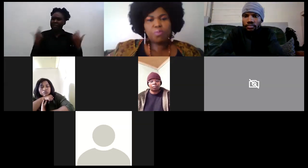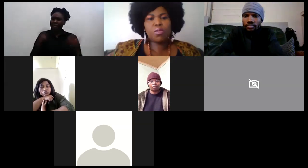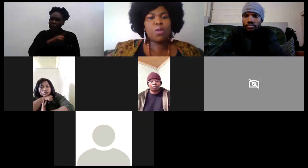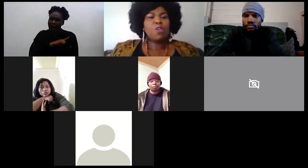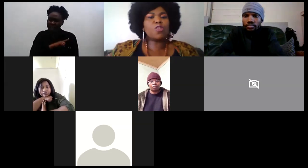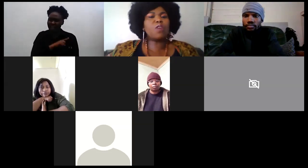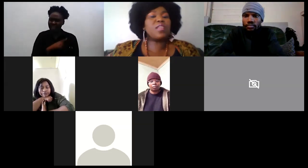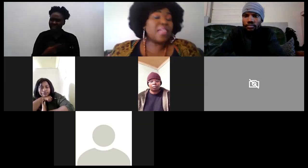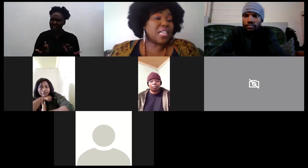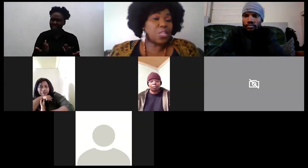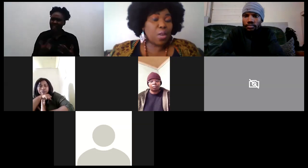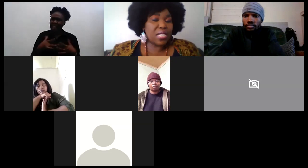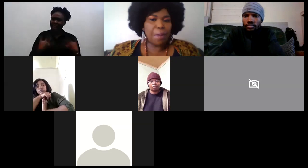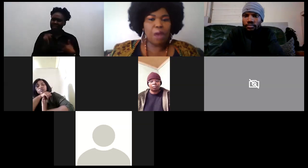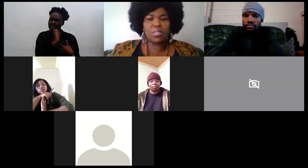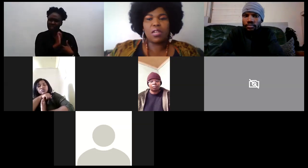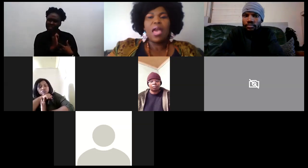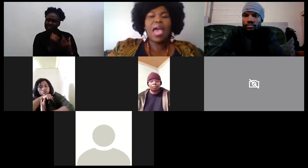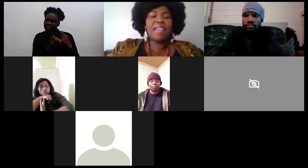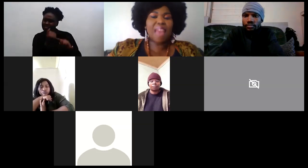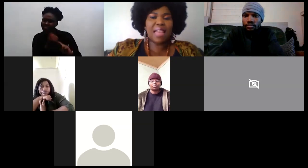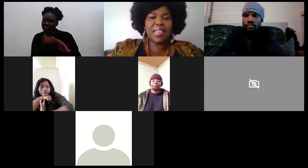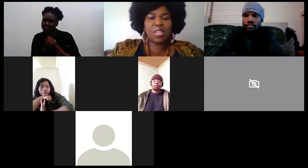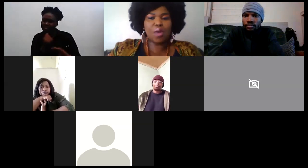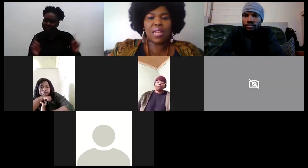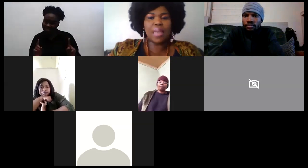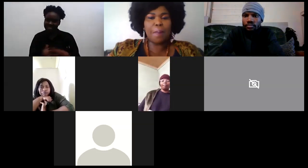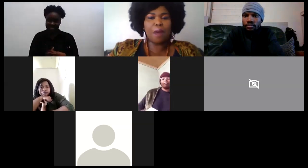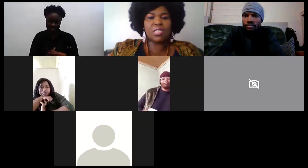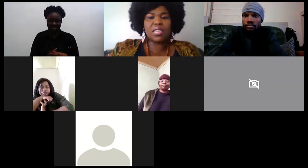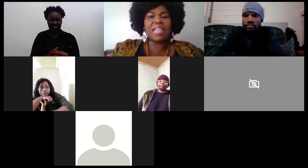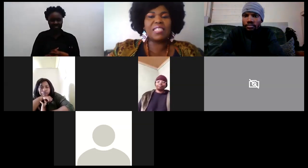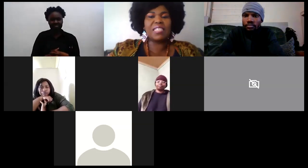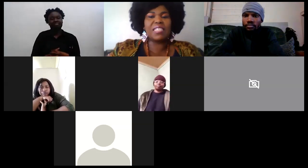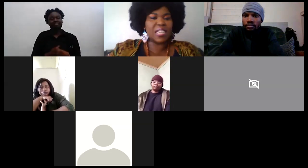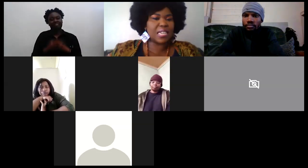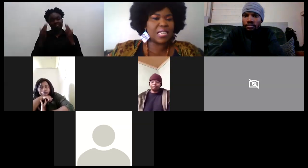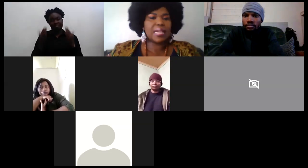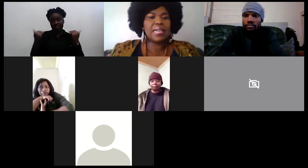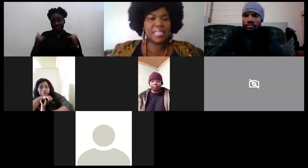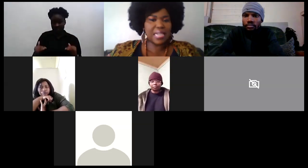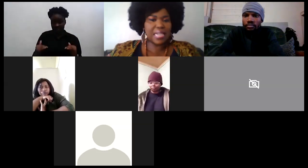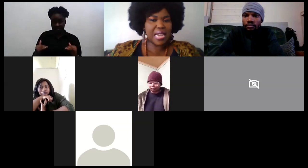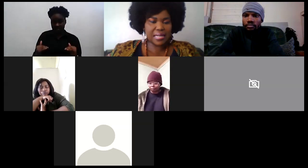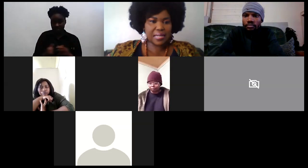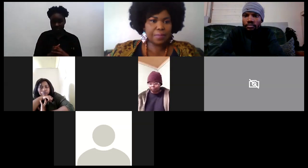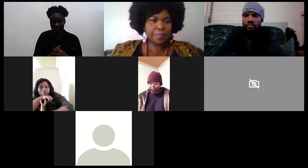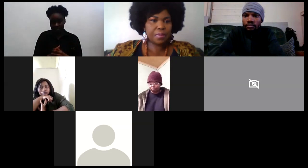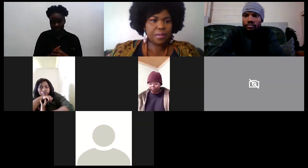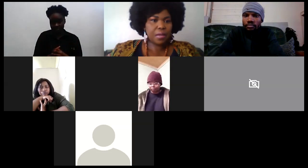so that that is what it's about and then the next one is about cultivating resilience